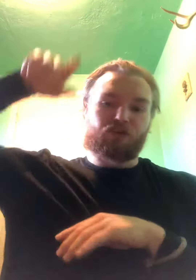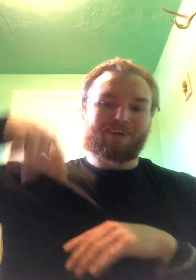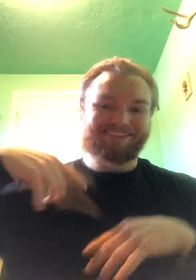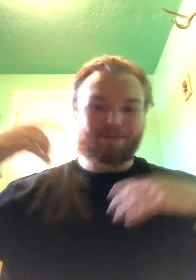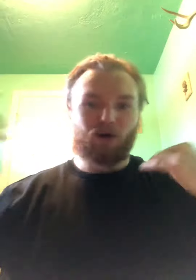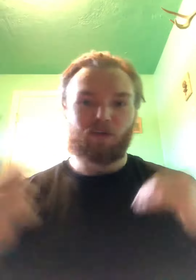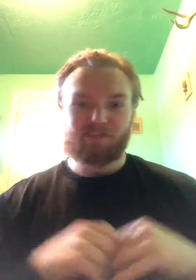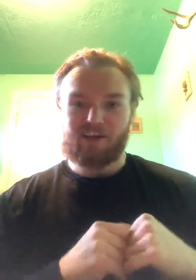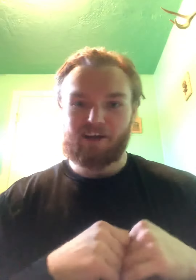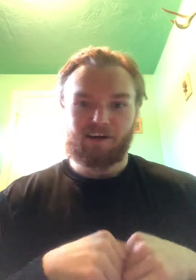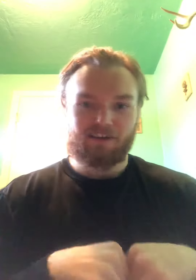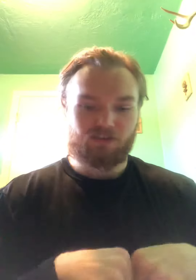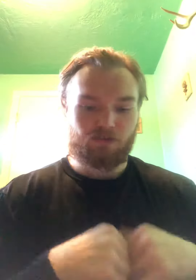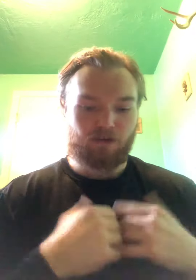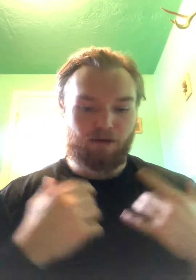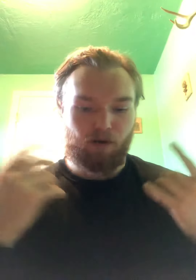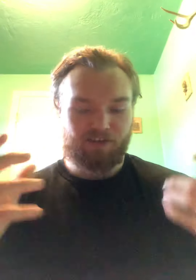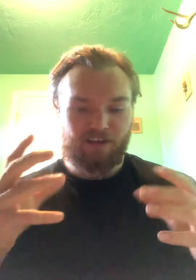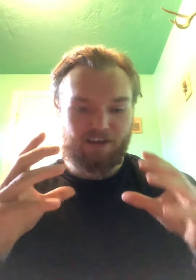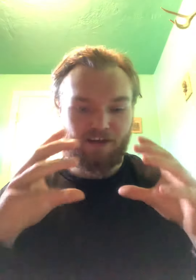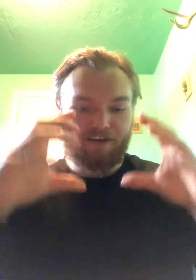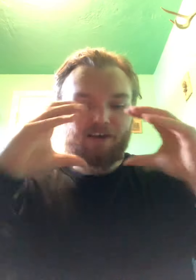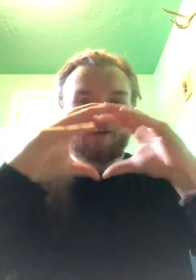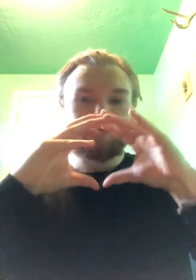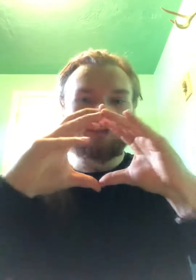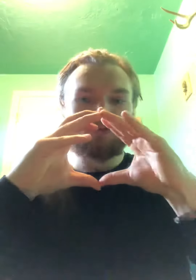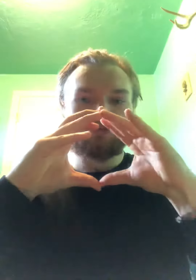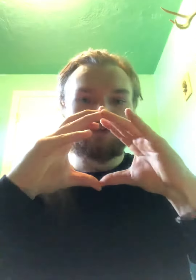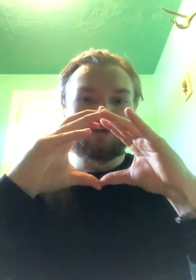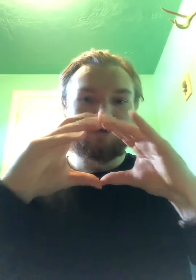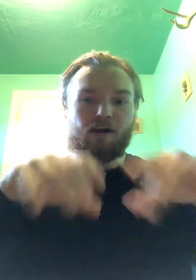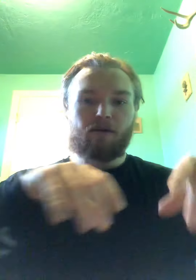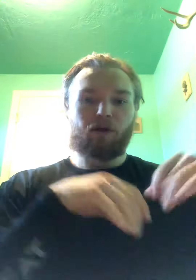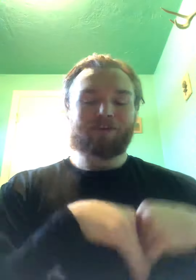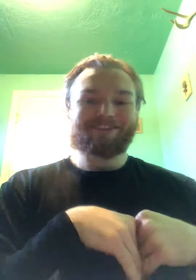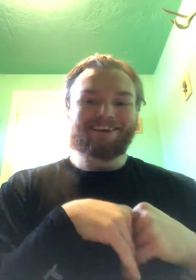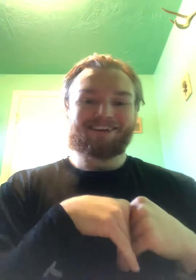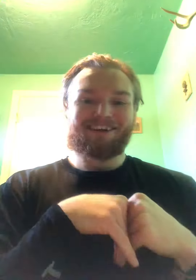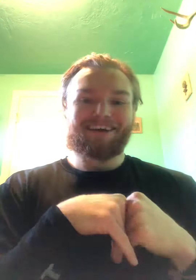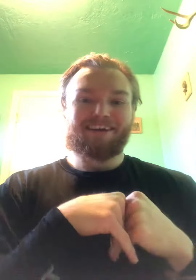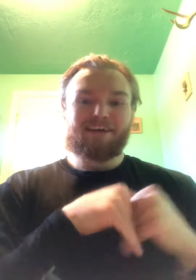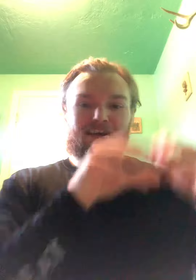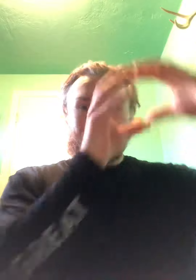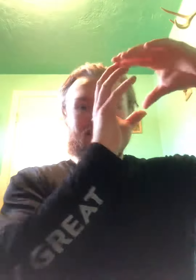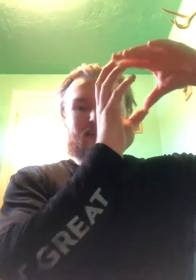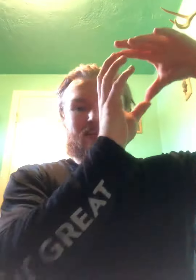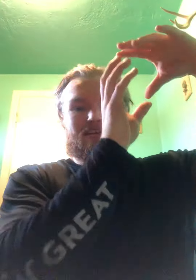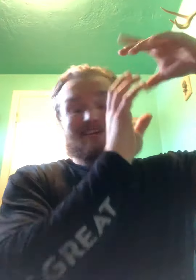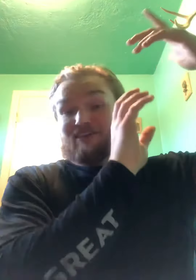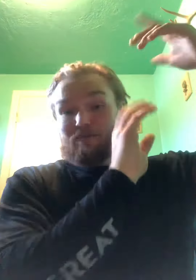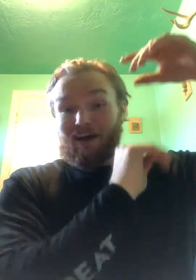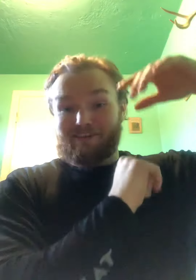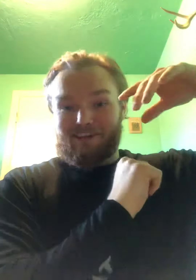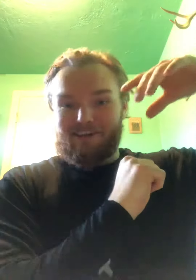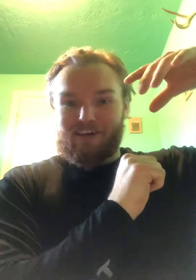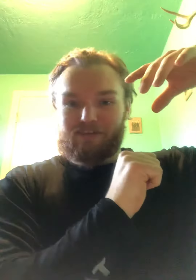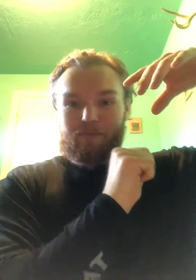is a polysaccharide. So monosaccharide, single sugar, polysaccharide. I skipped disaccharide, actually, but